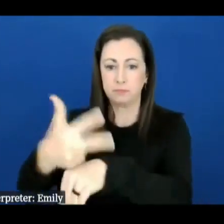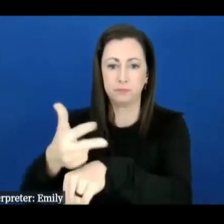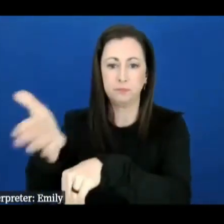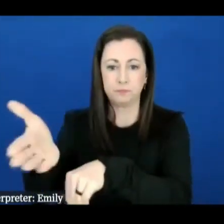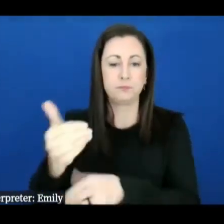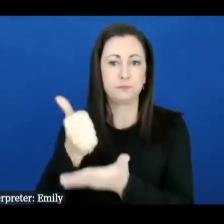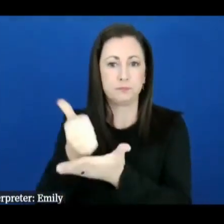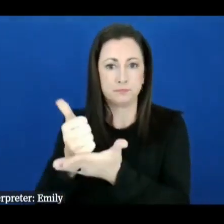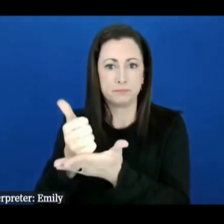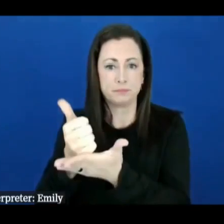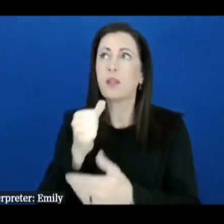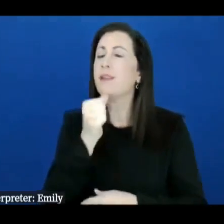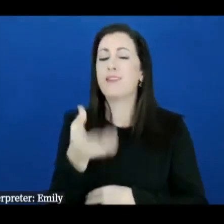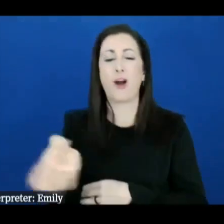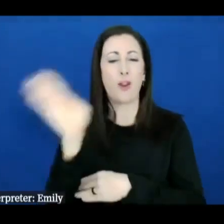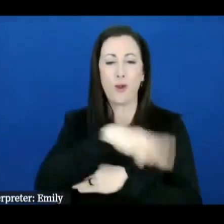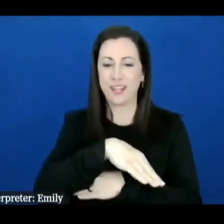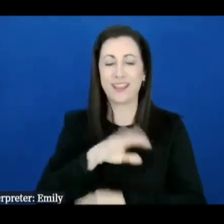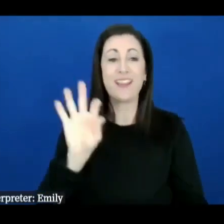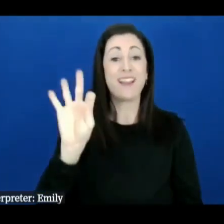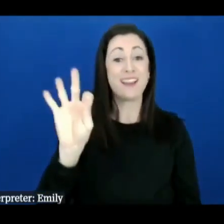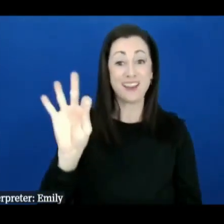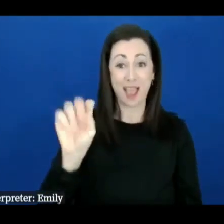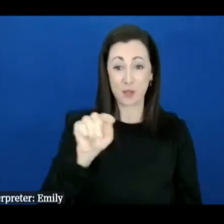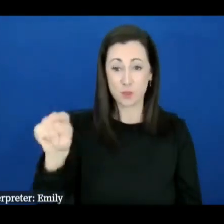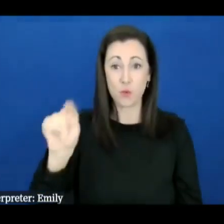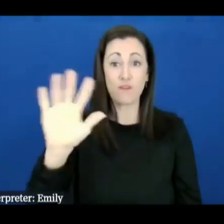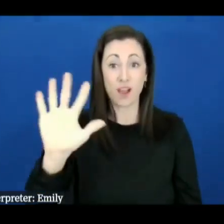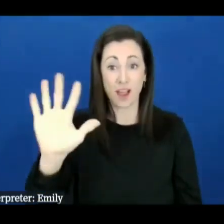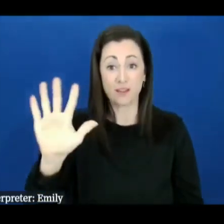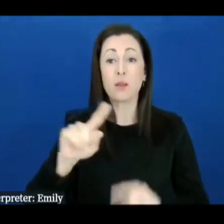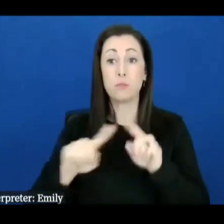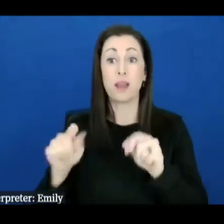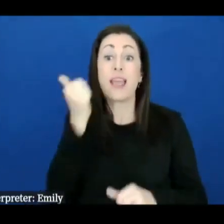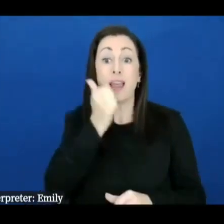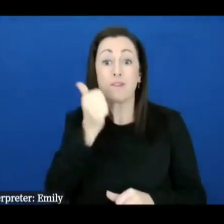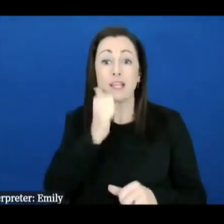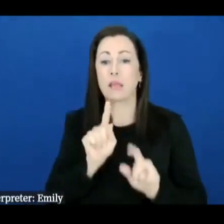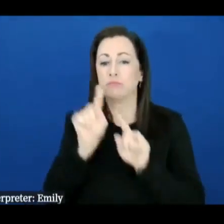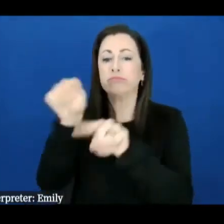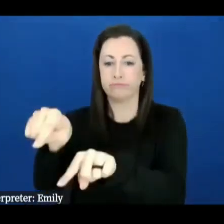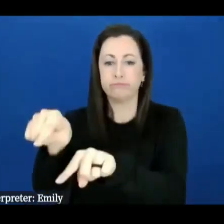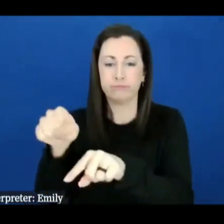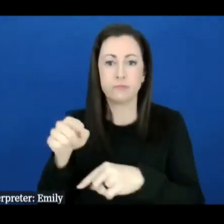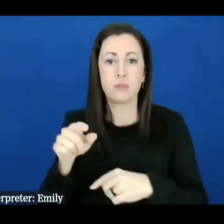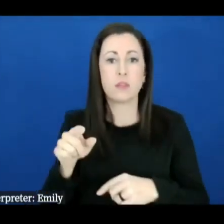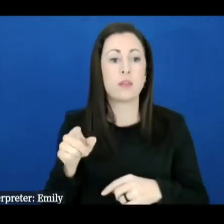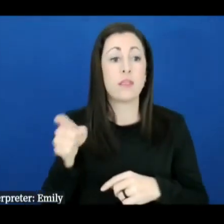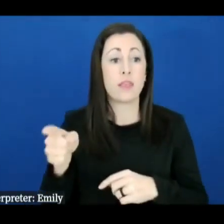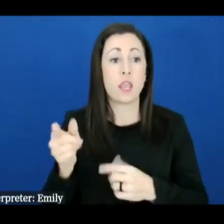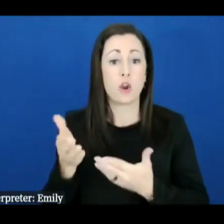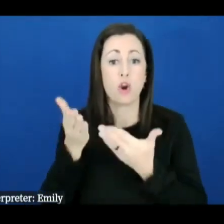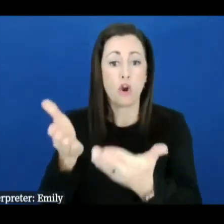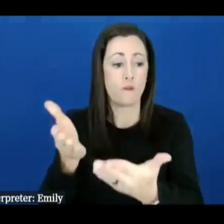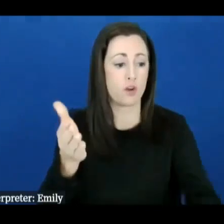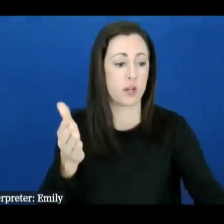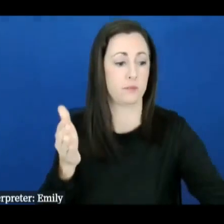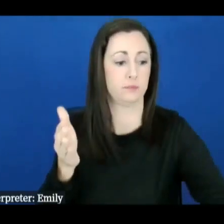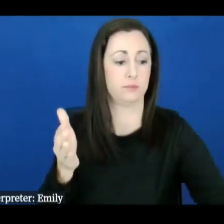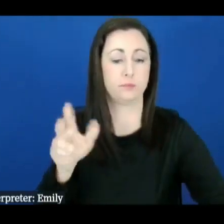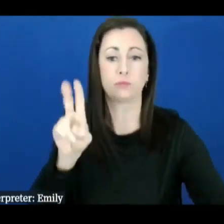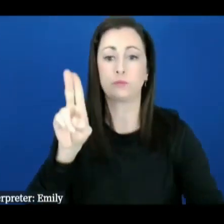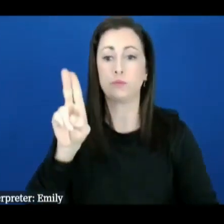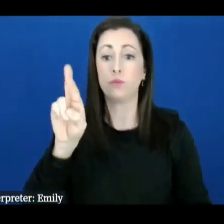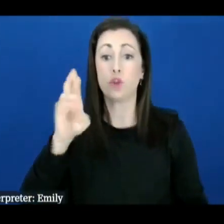not all day 9 a.m. to 5 p.m. but they'll be available every day they get they're offering urgent care services